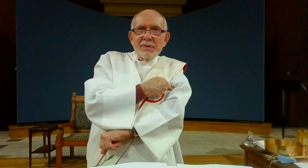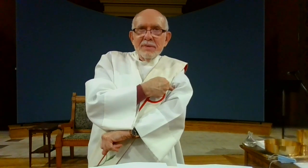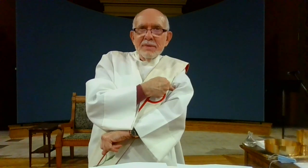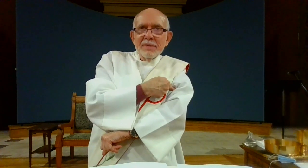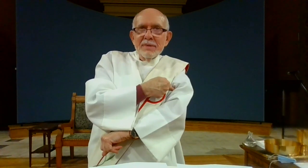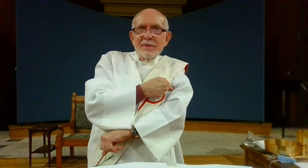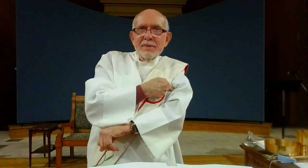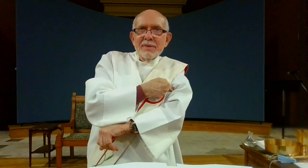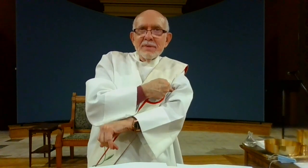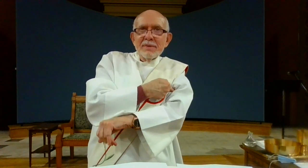boasting